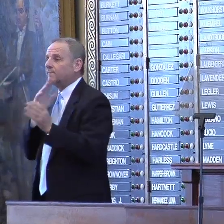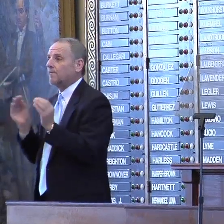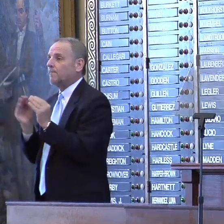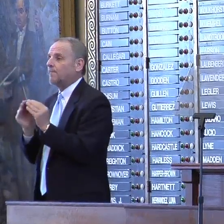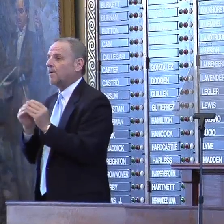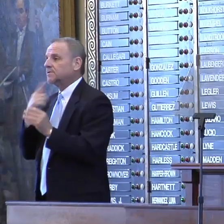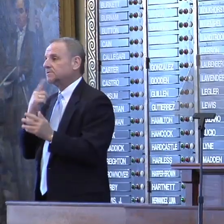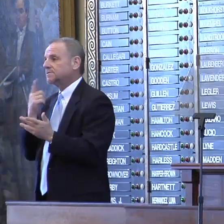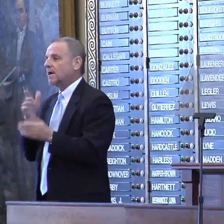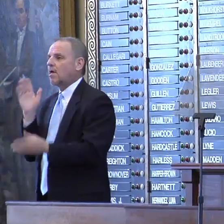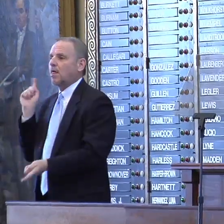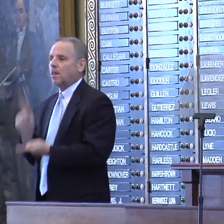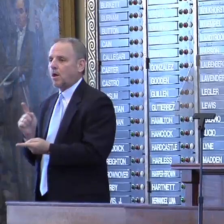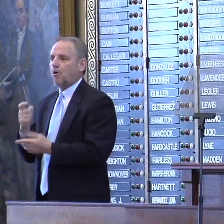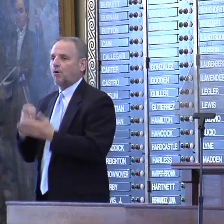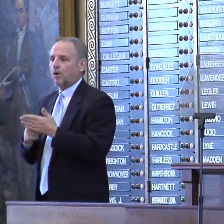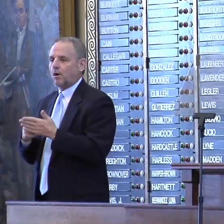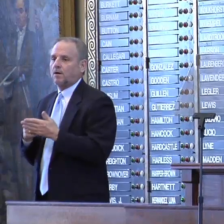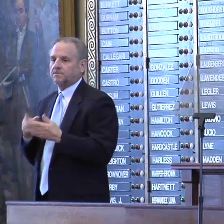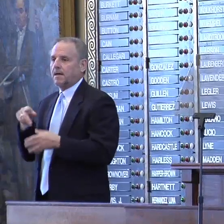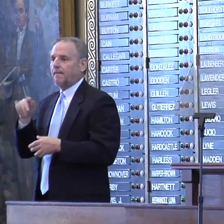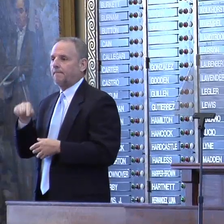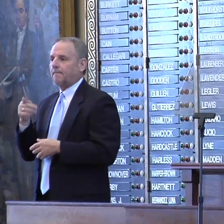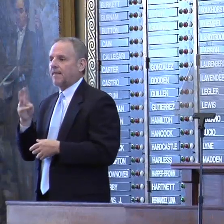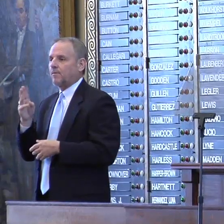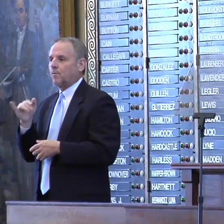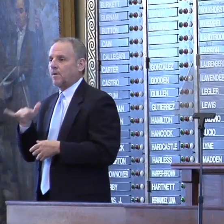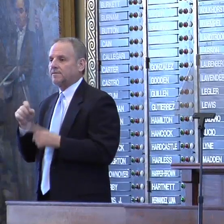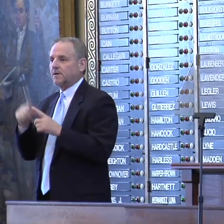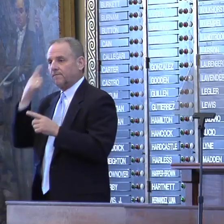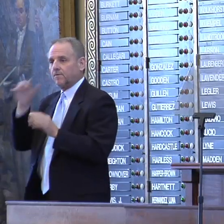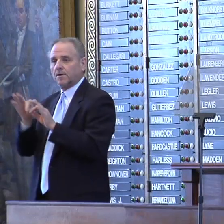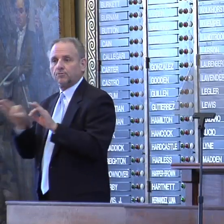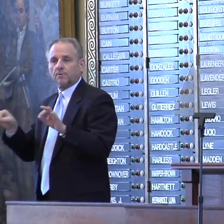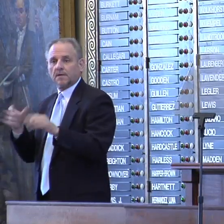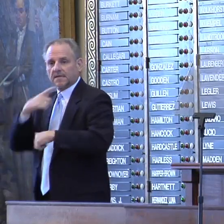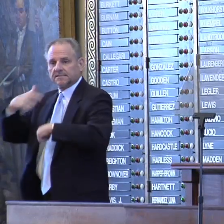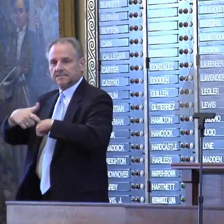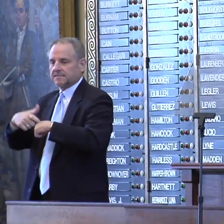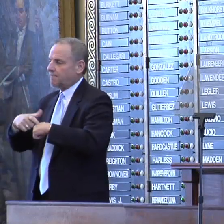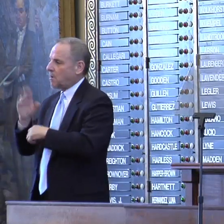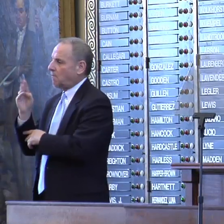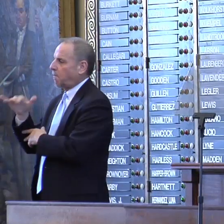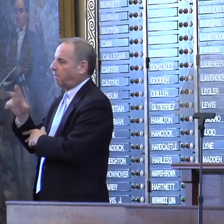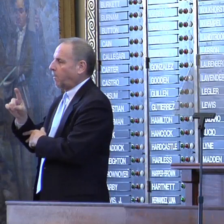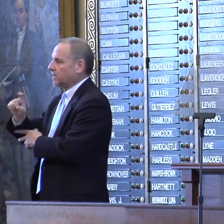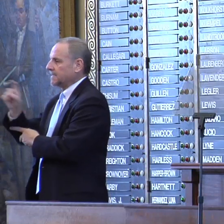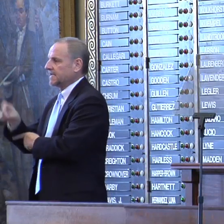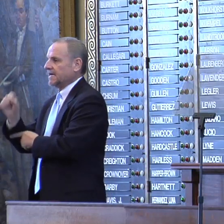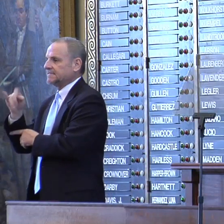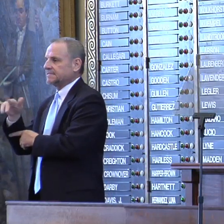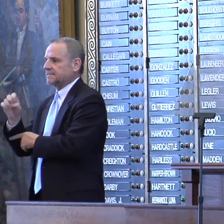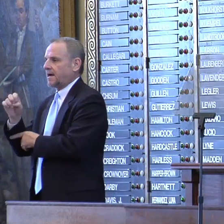more, I should say, low-cost pathways to a degree, it's time for a bold Texas-style solution